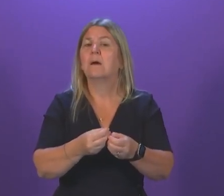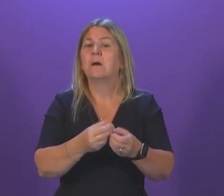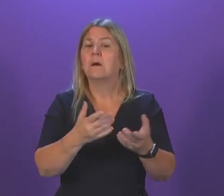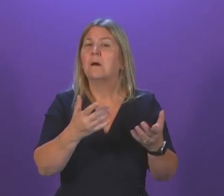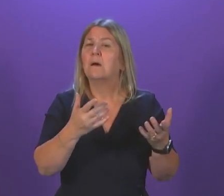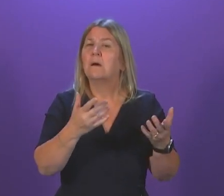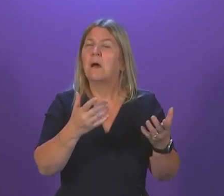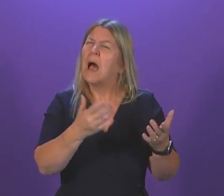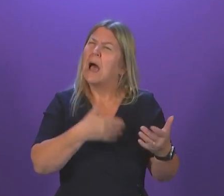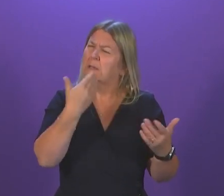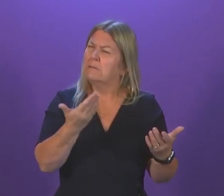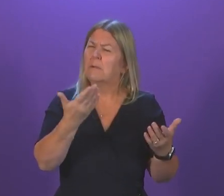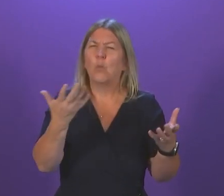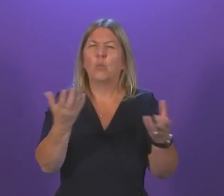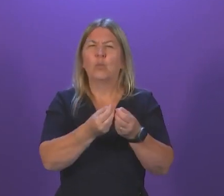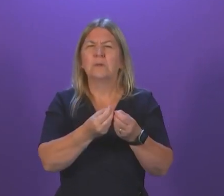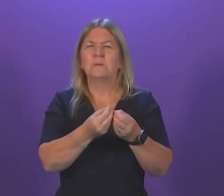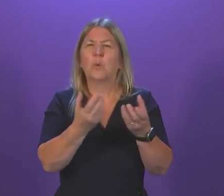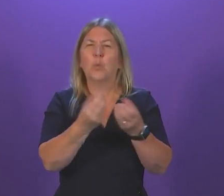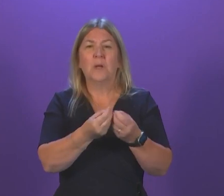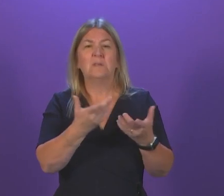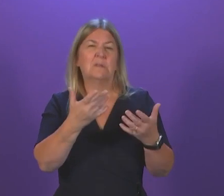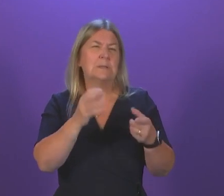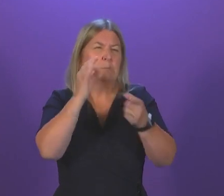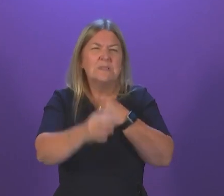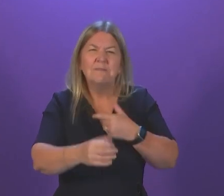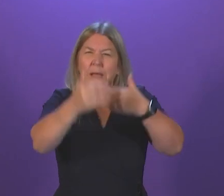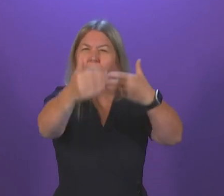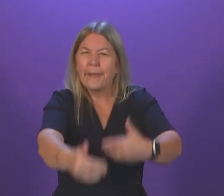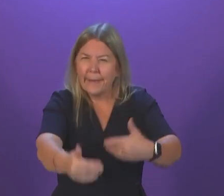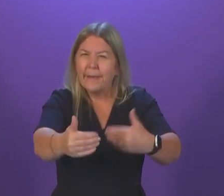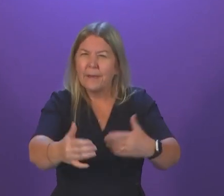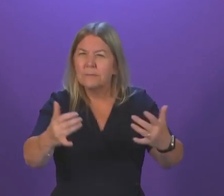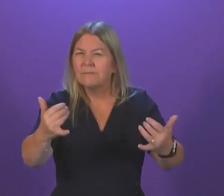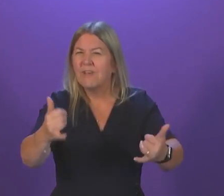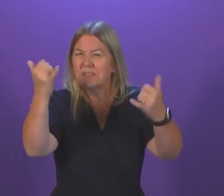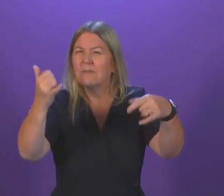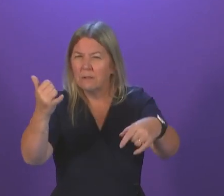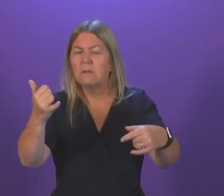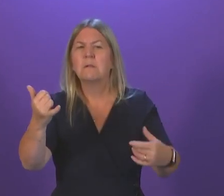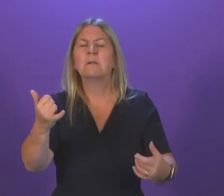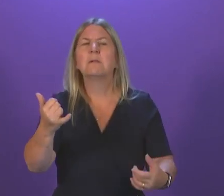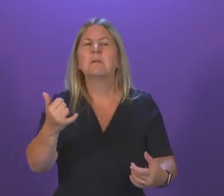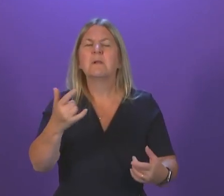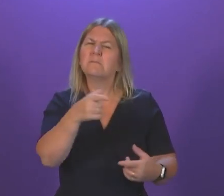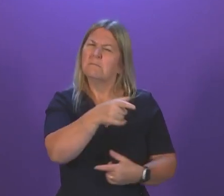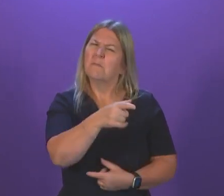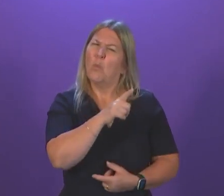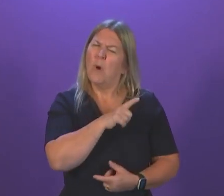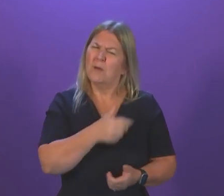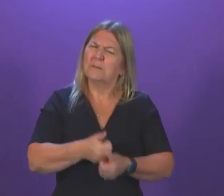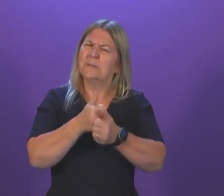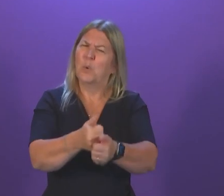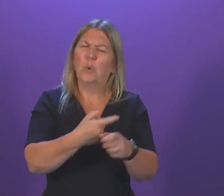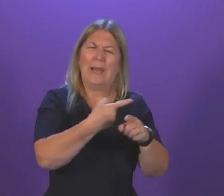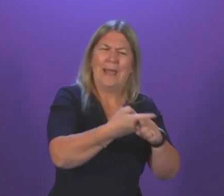both English and Scottish councils. So will the First Minister confirm whether she will support such a cross-border bid for the Borderlands and if so what support